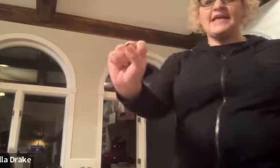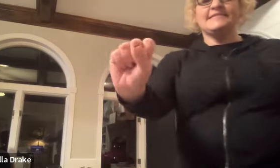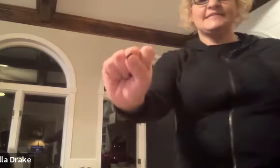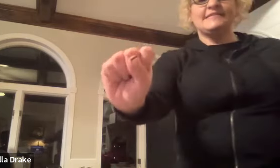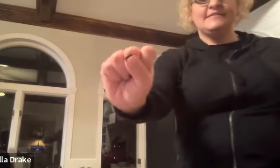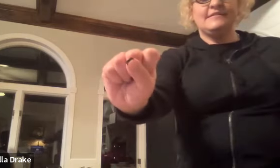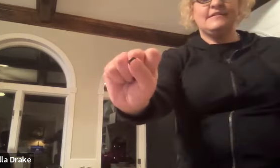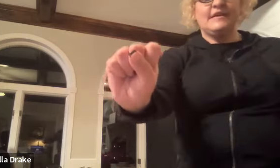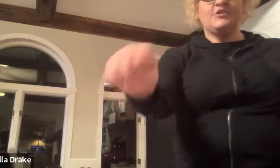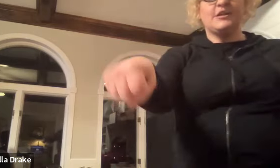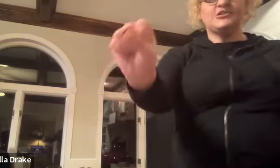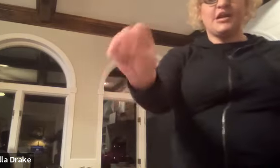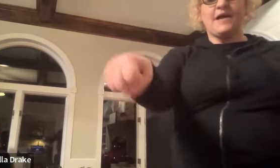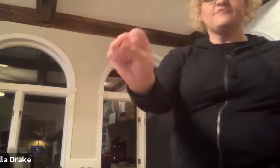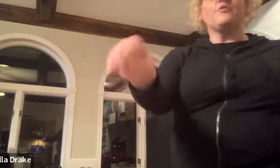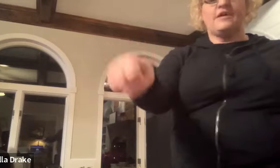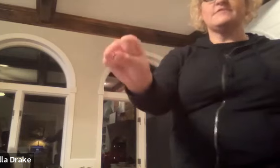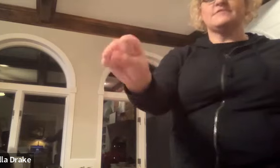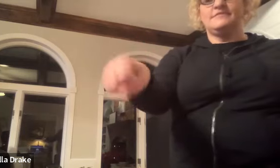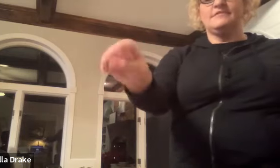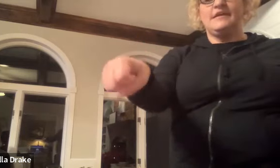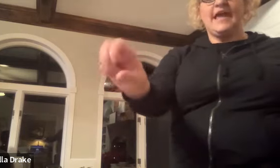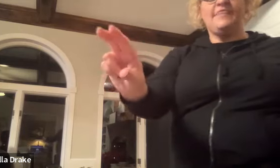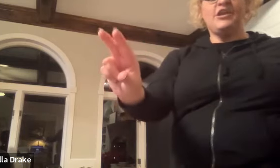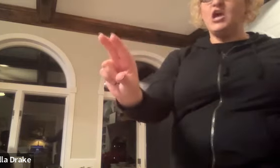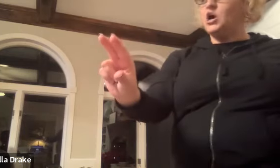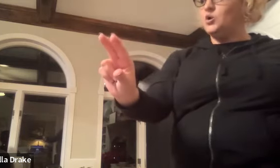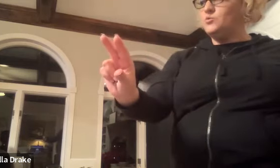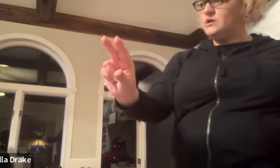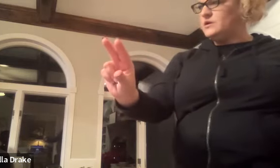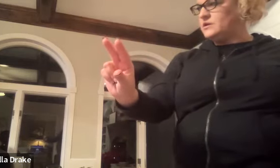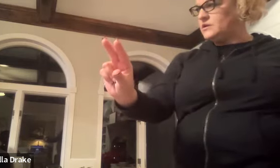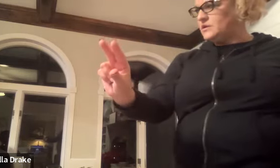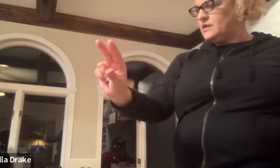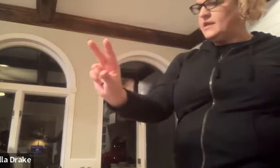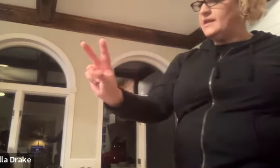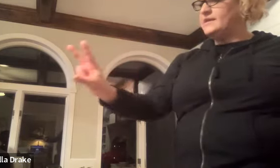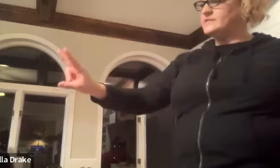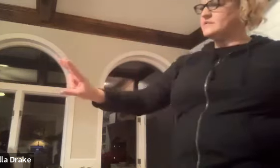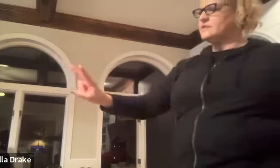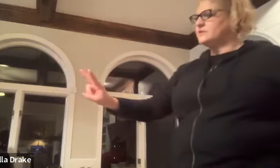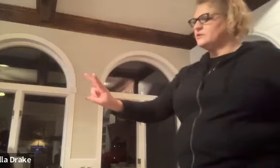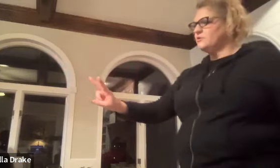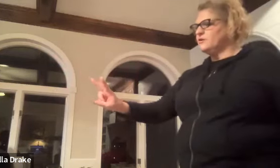s and you're going to shake it back and forth yes yes and then no is your